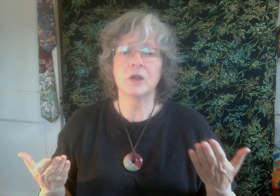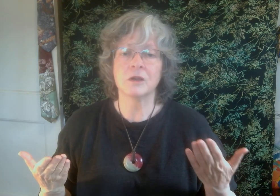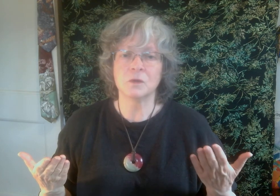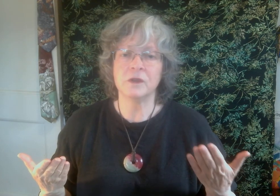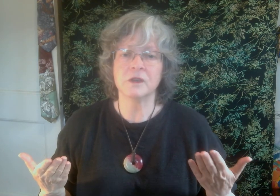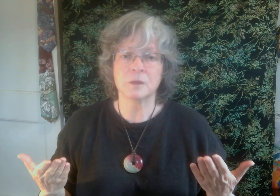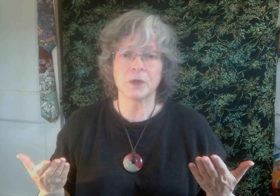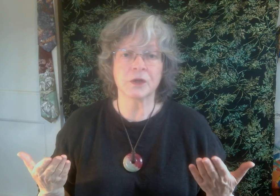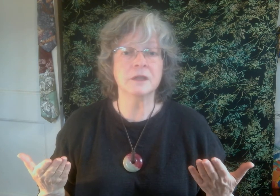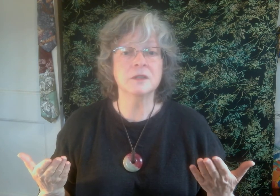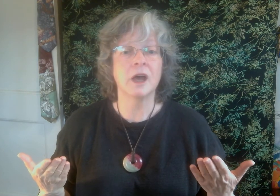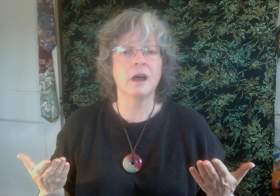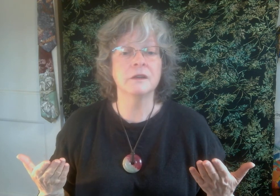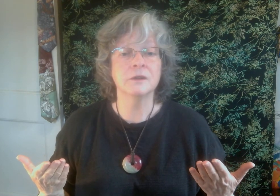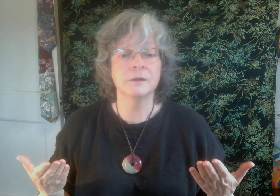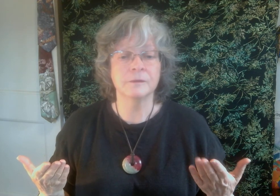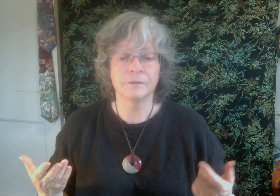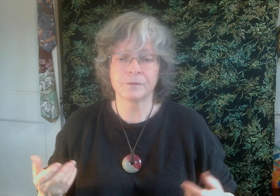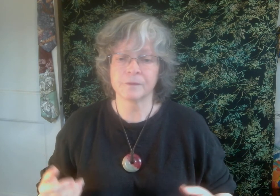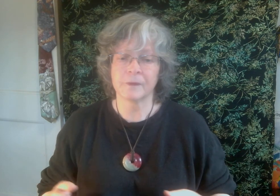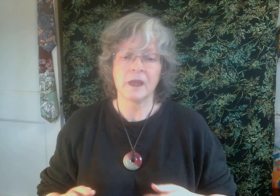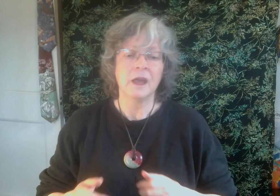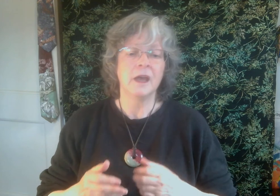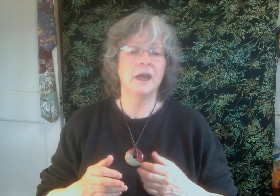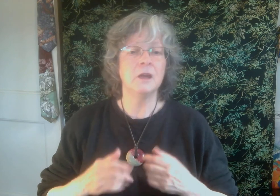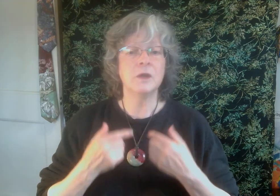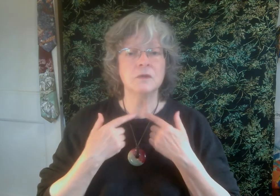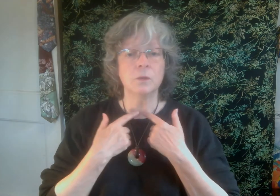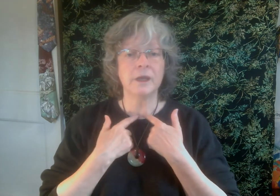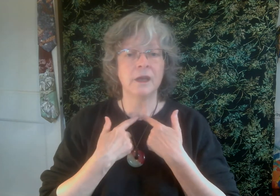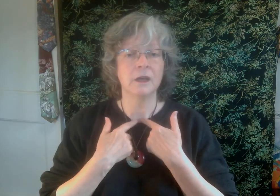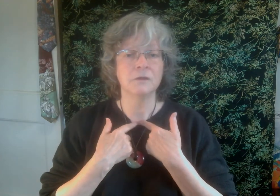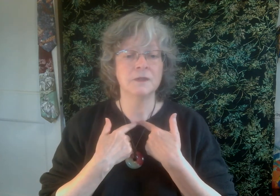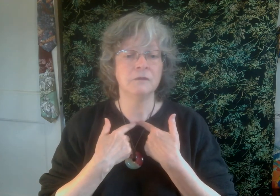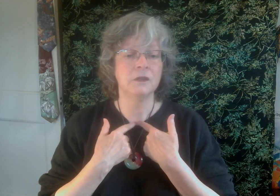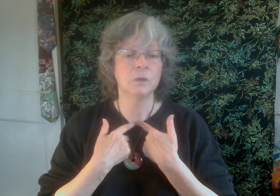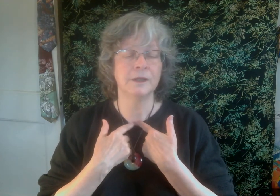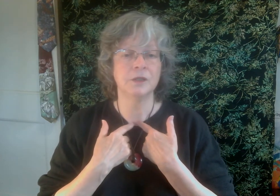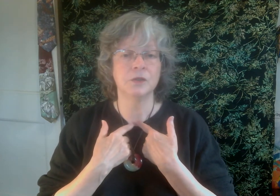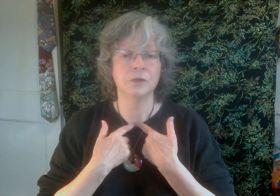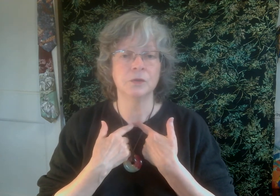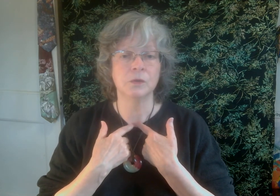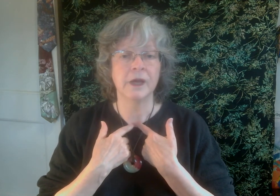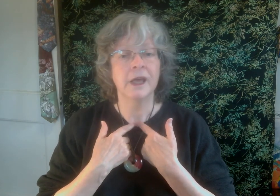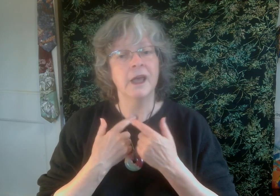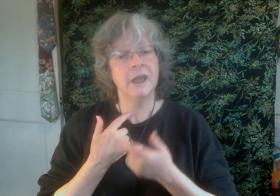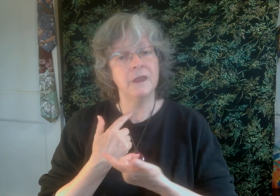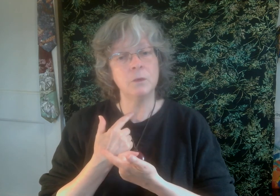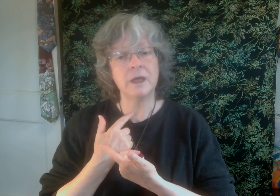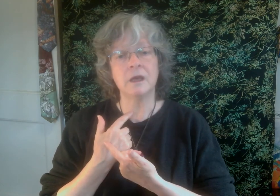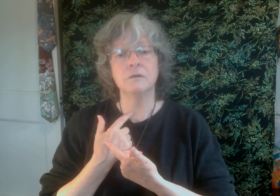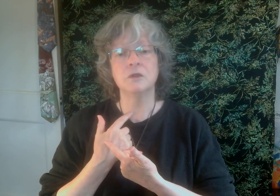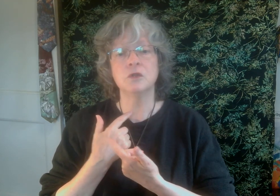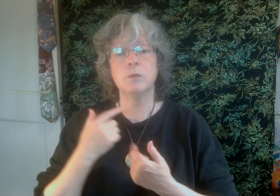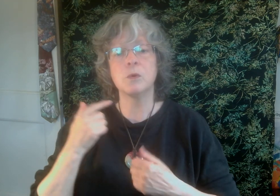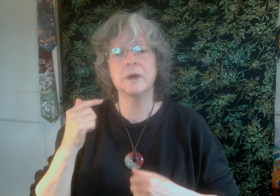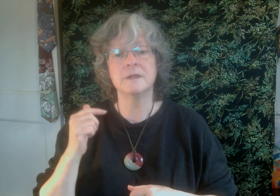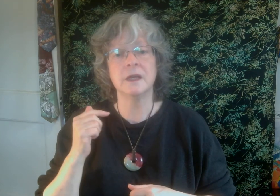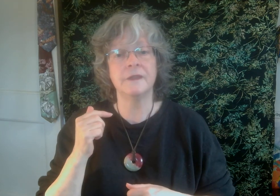we've experienced hot. Anyway, so we have CV 22. And then we have the two points on the